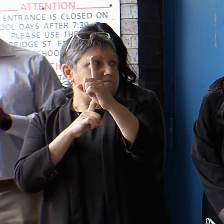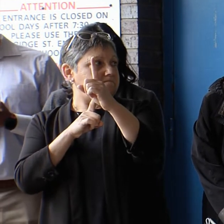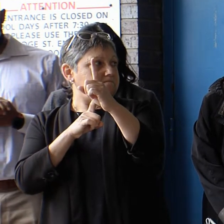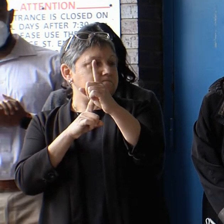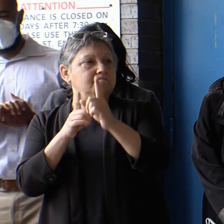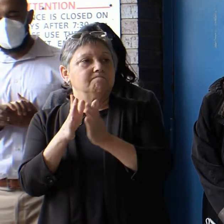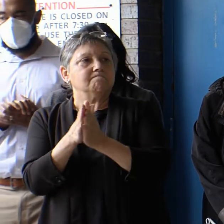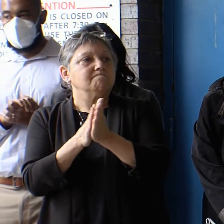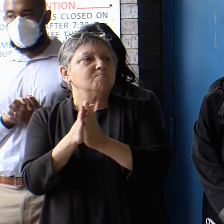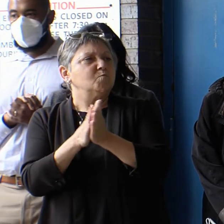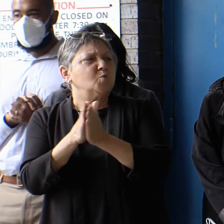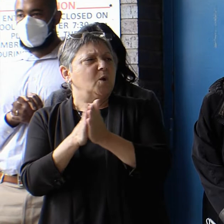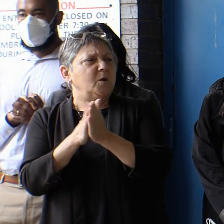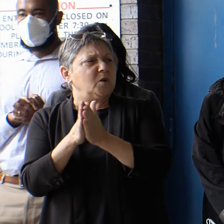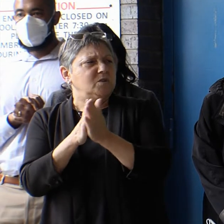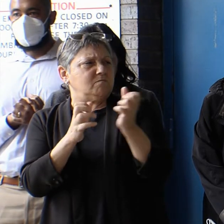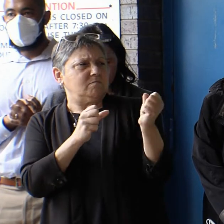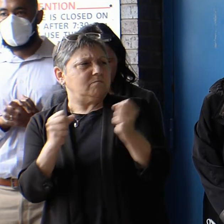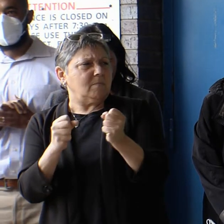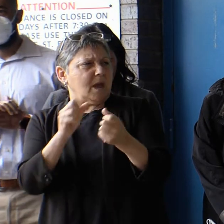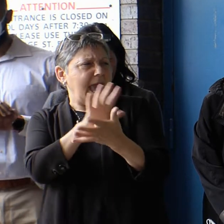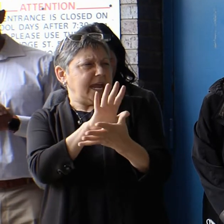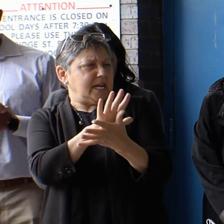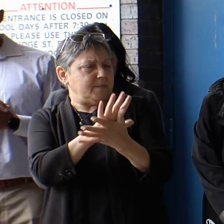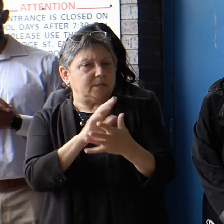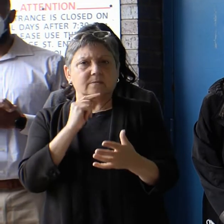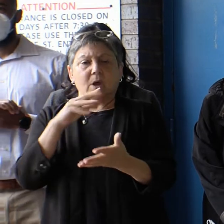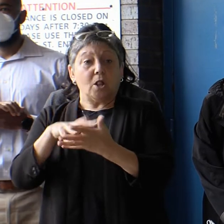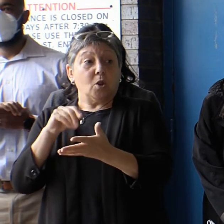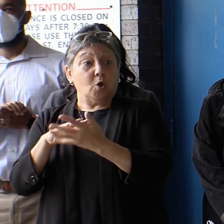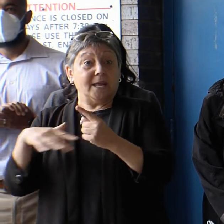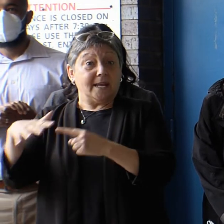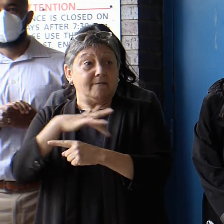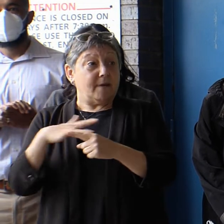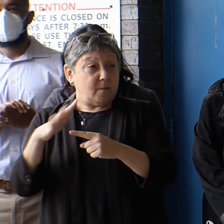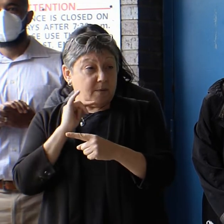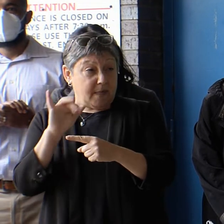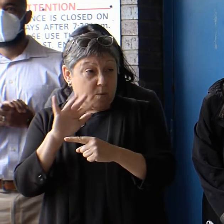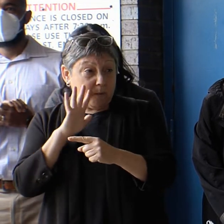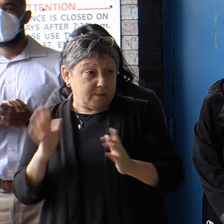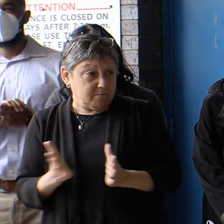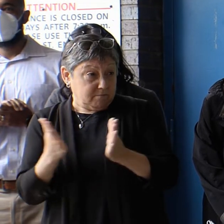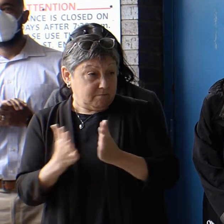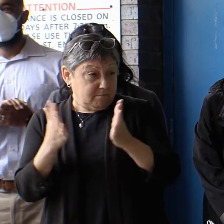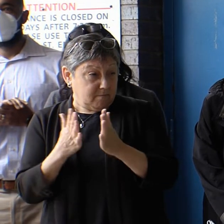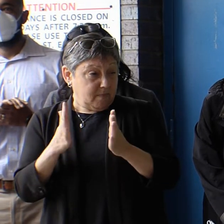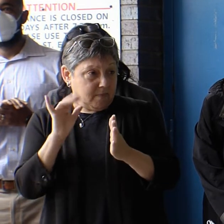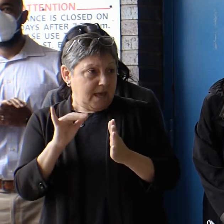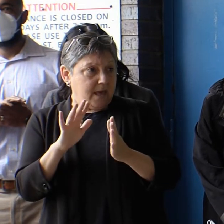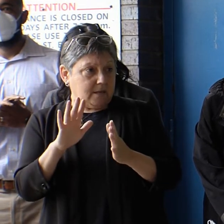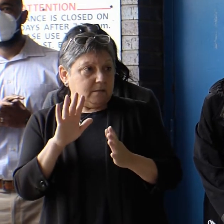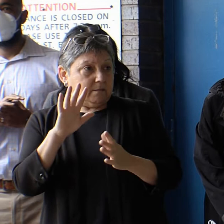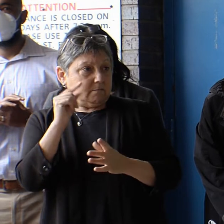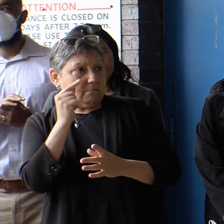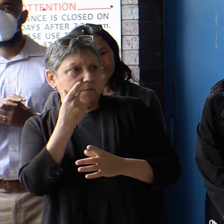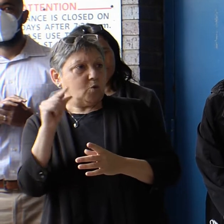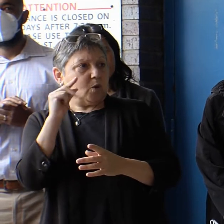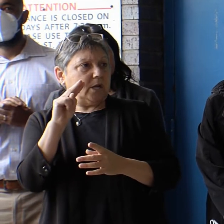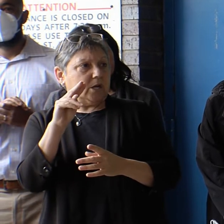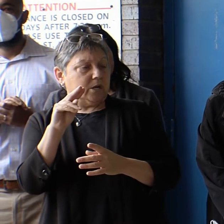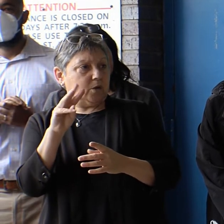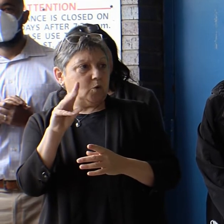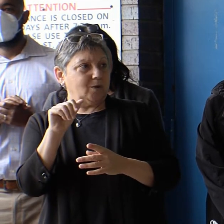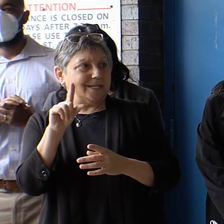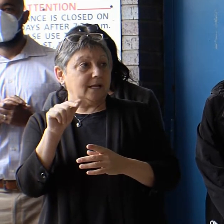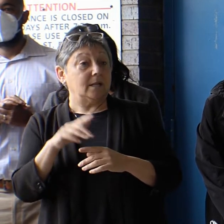rigorous academics, the most nurturing learning environment for our kids. Of course, the